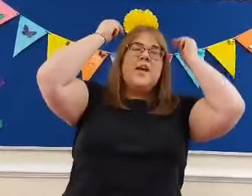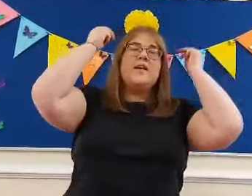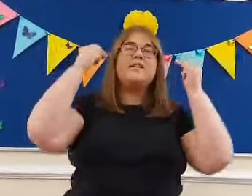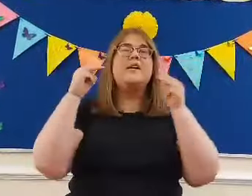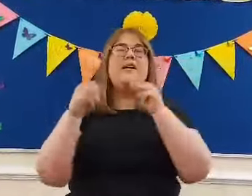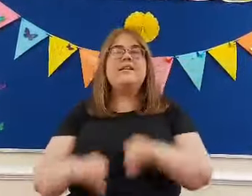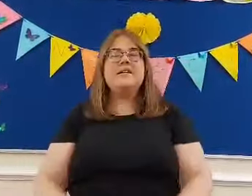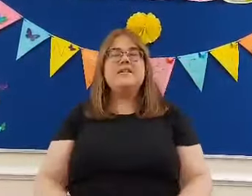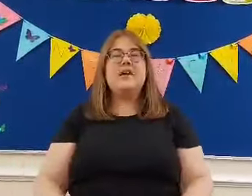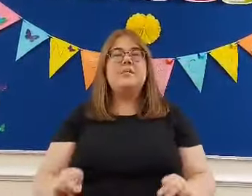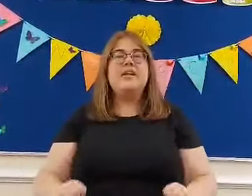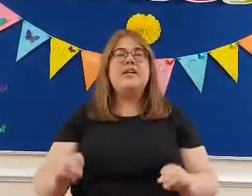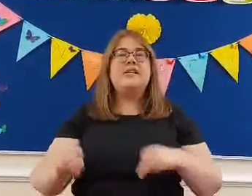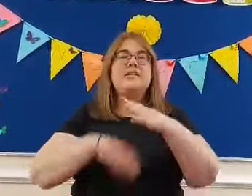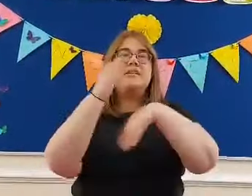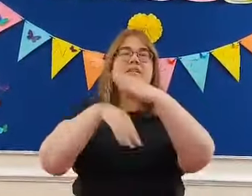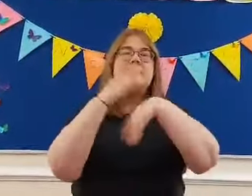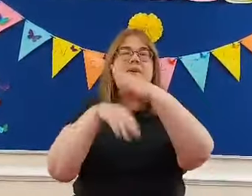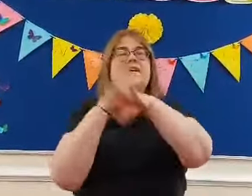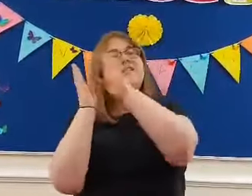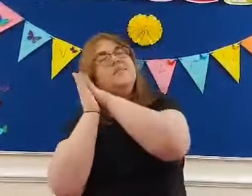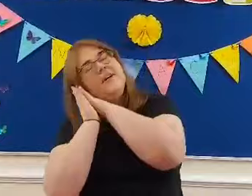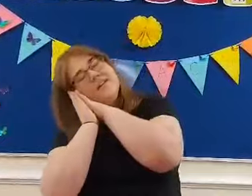head He's dancing on my knees and he's tumbling into bed